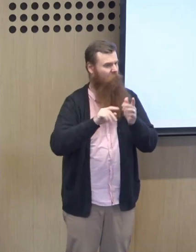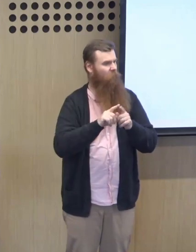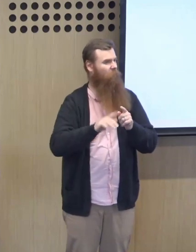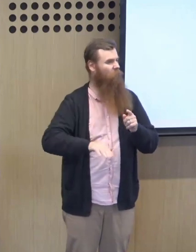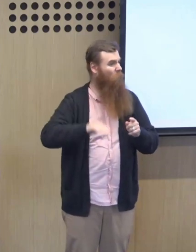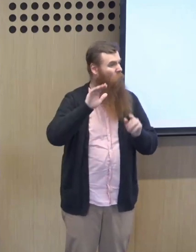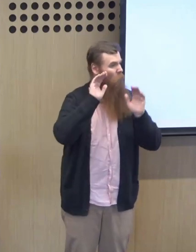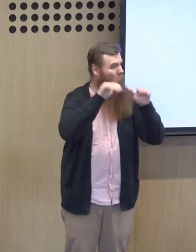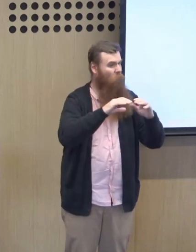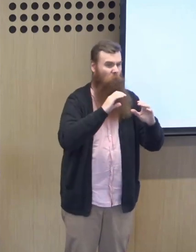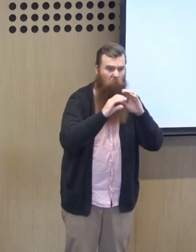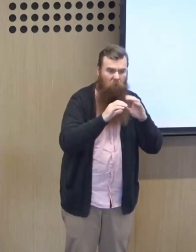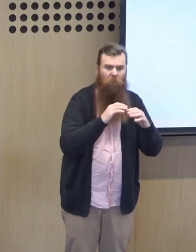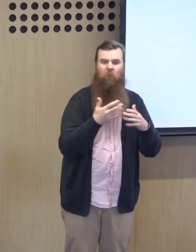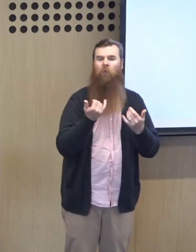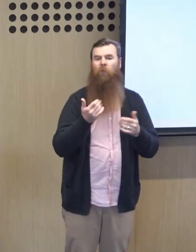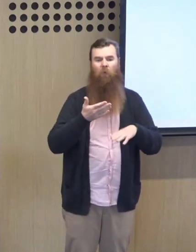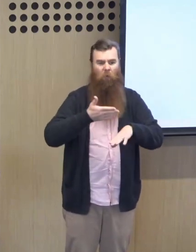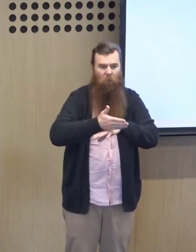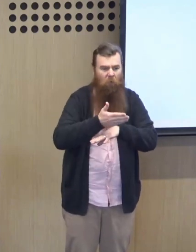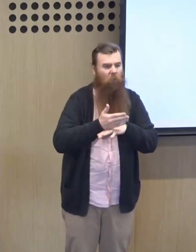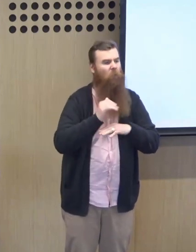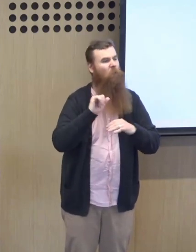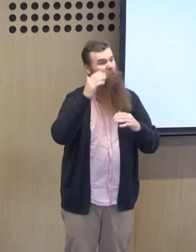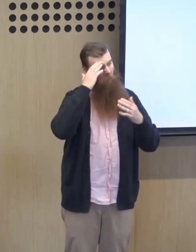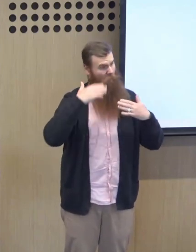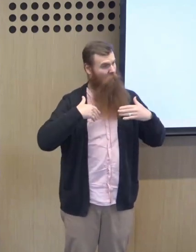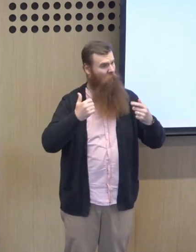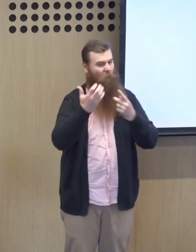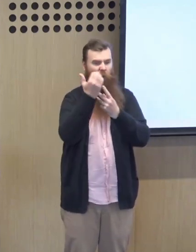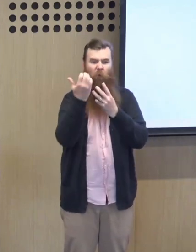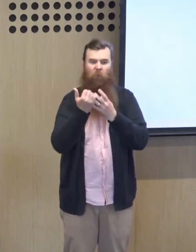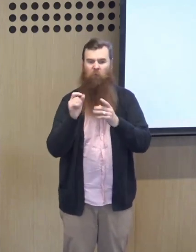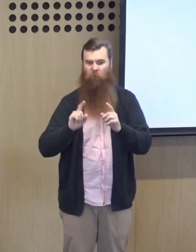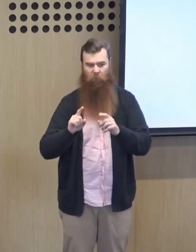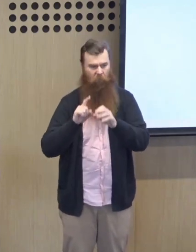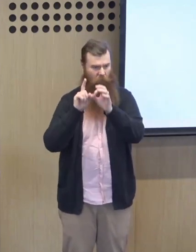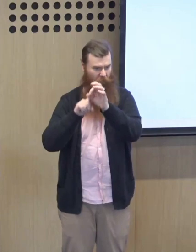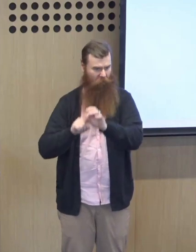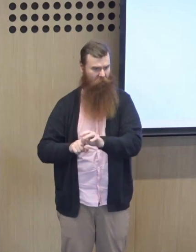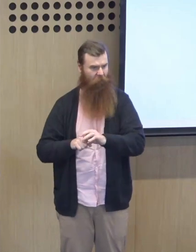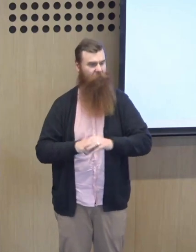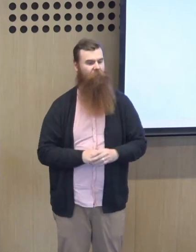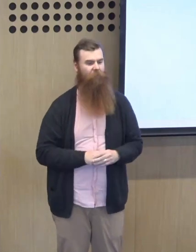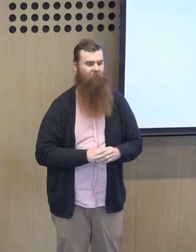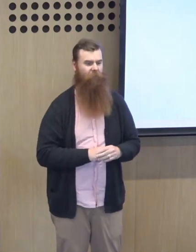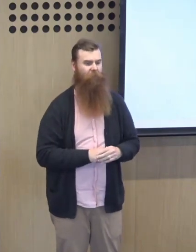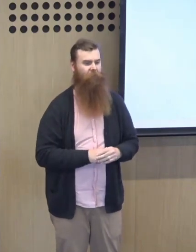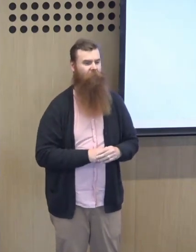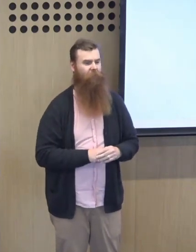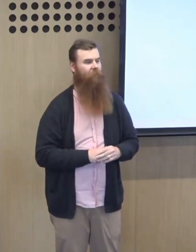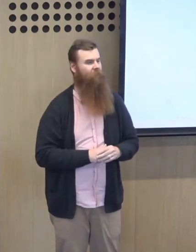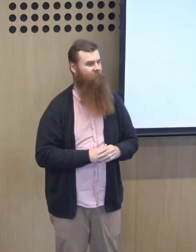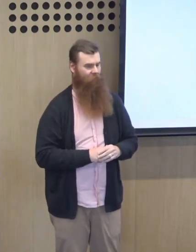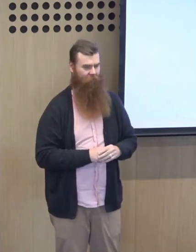people over 18, about their experiences at home, the workplace, and the mental health experiences those people have had